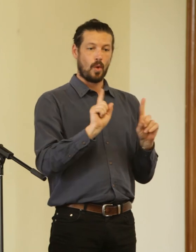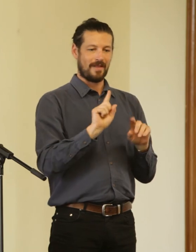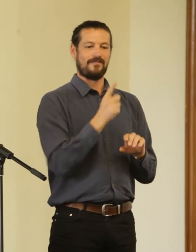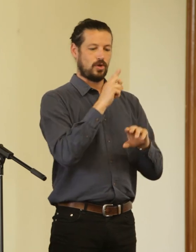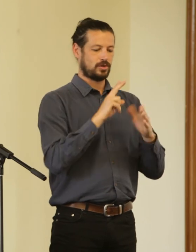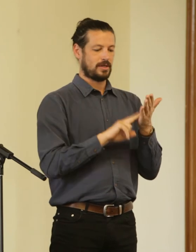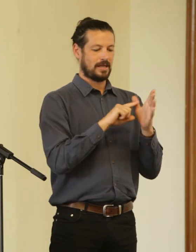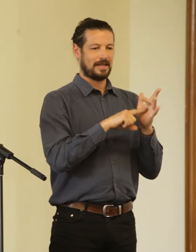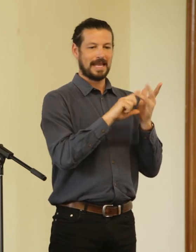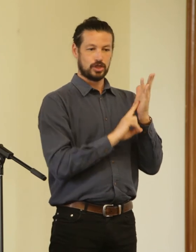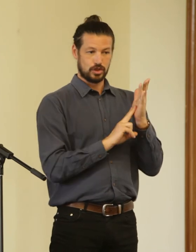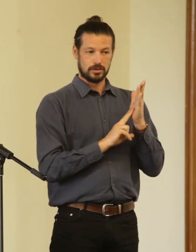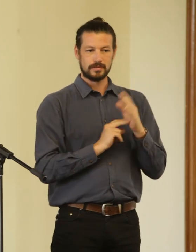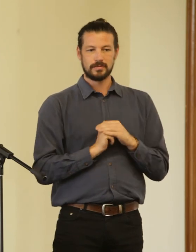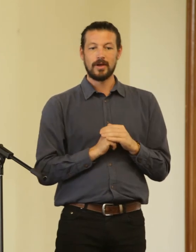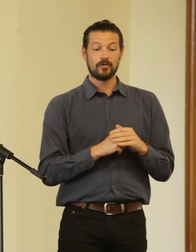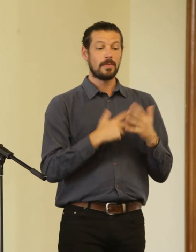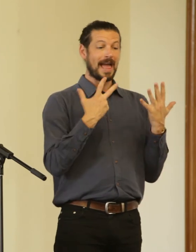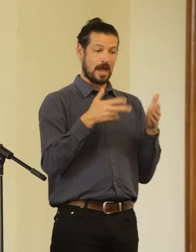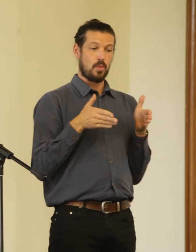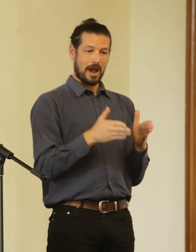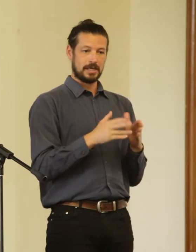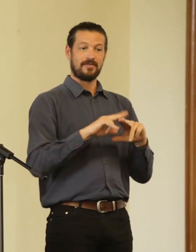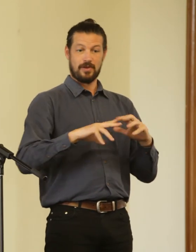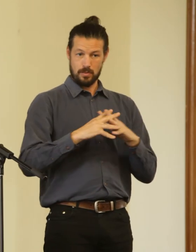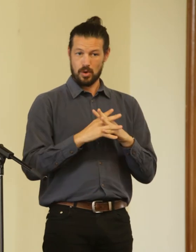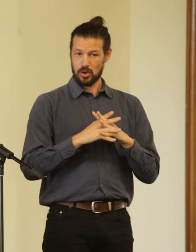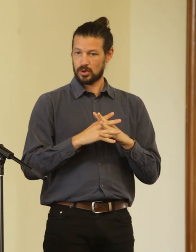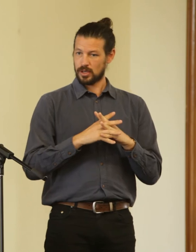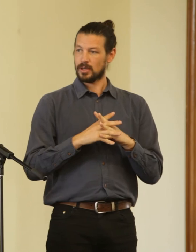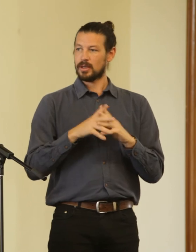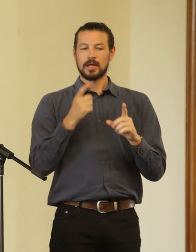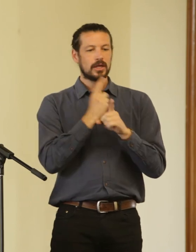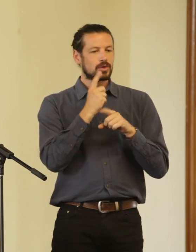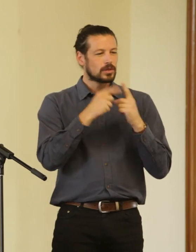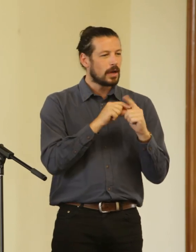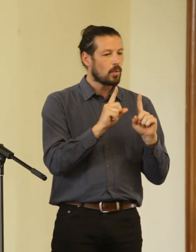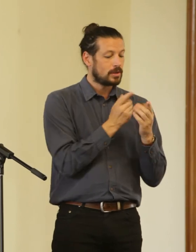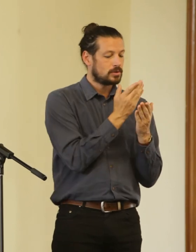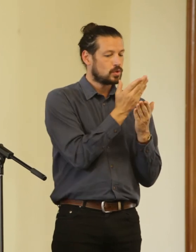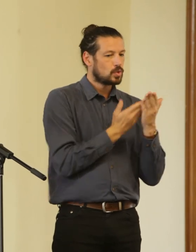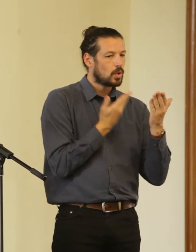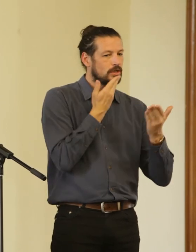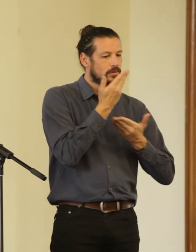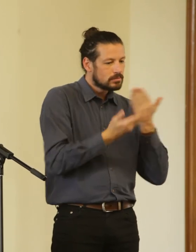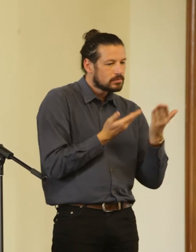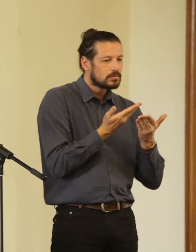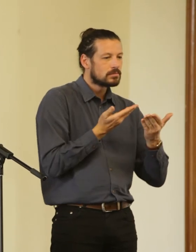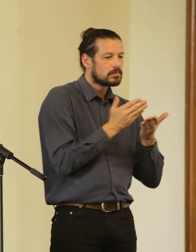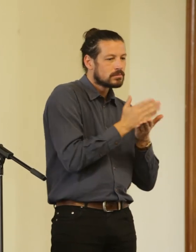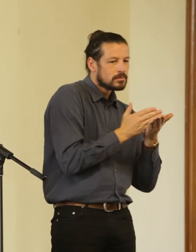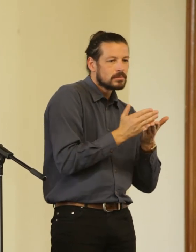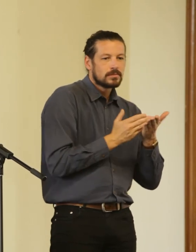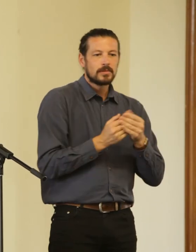From the Eight Ways Framework, specifically, they talk about story sharing, which is the idea of connecting to lived or